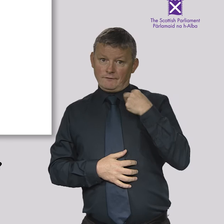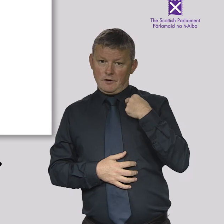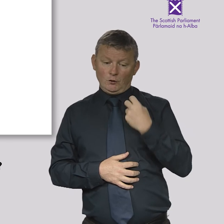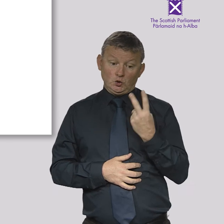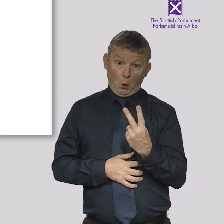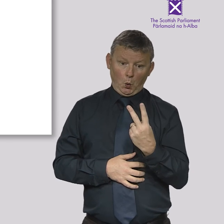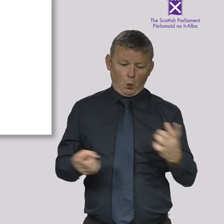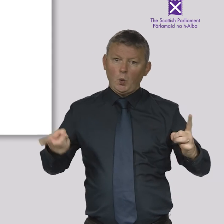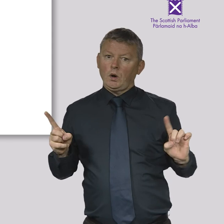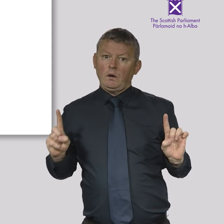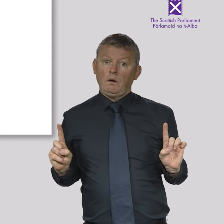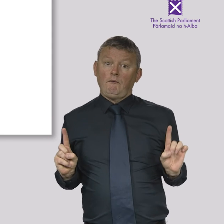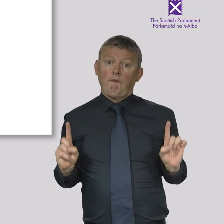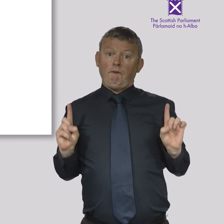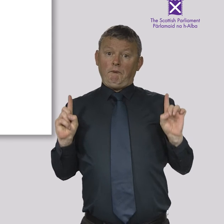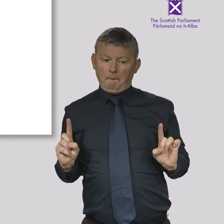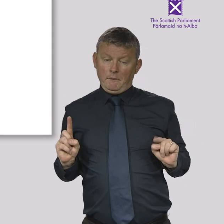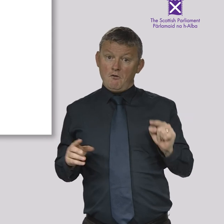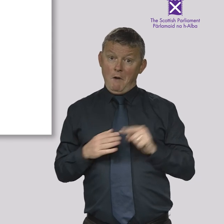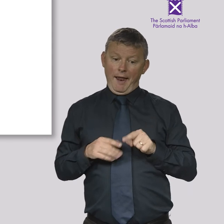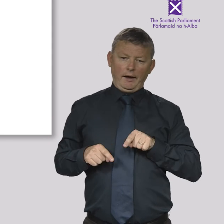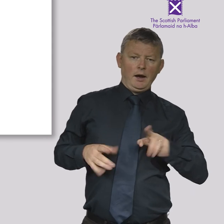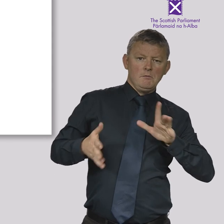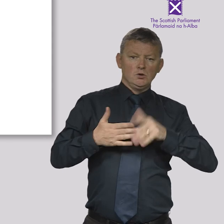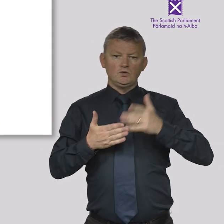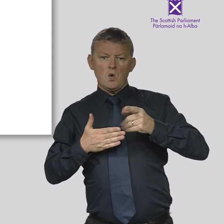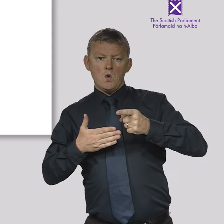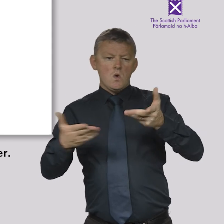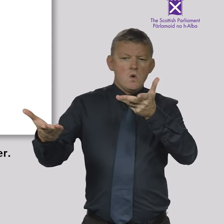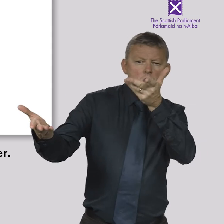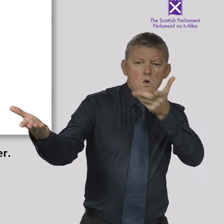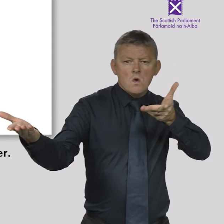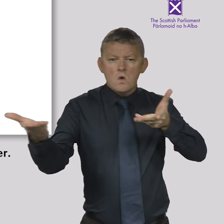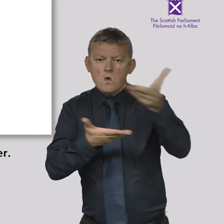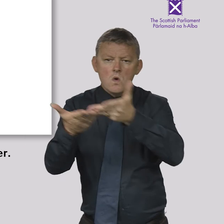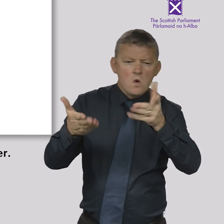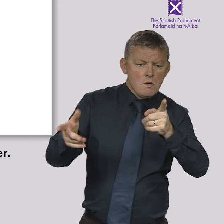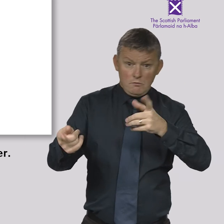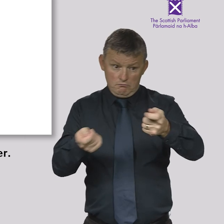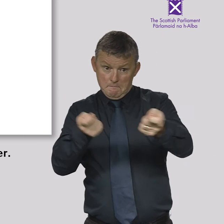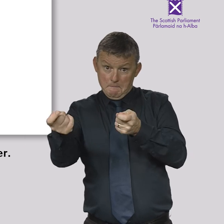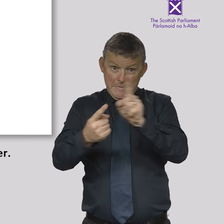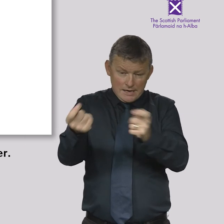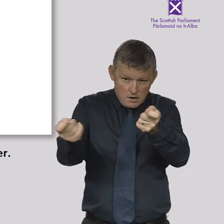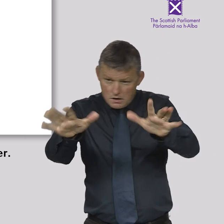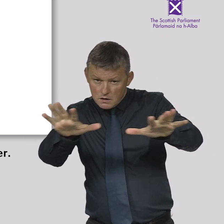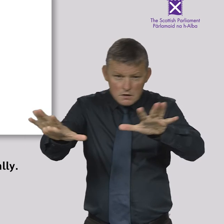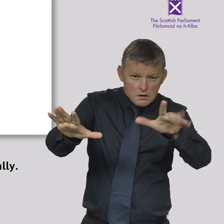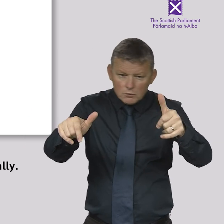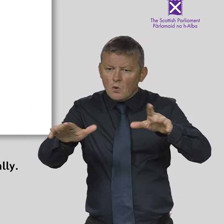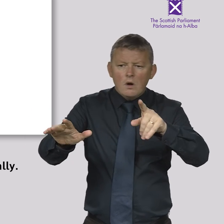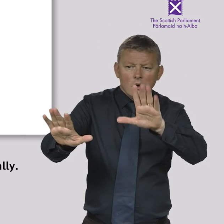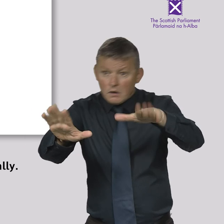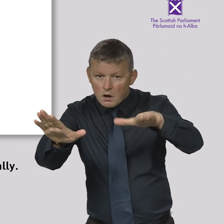The presiding officer, supported by two deputy presiding officers, chairs meetings in the debating chamber. When